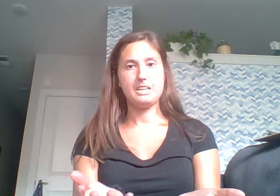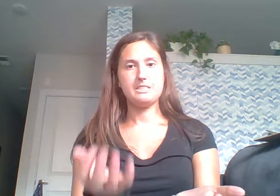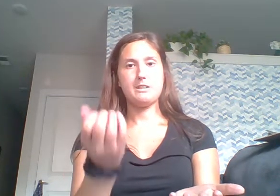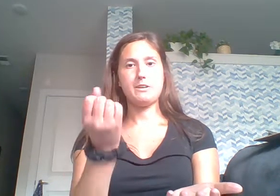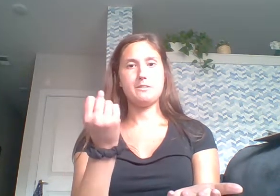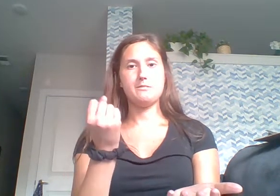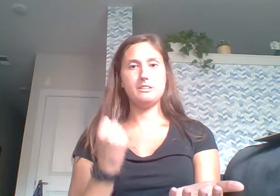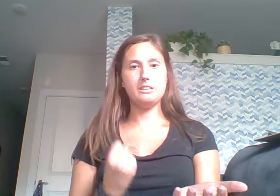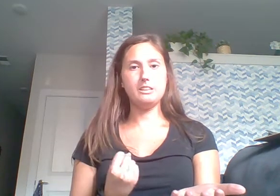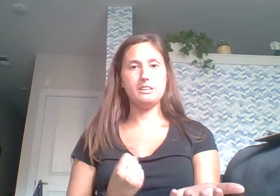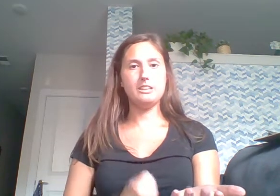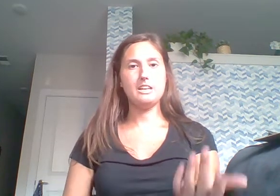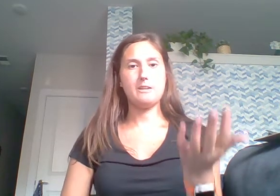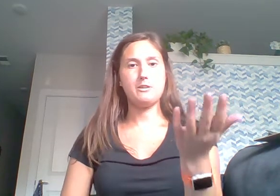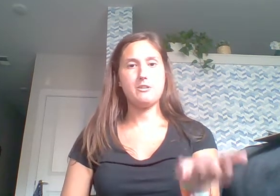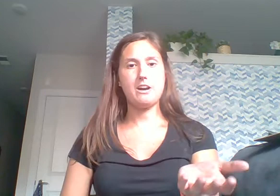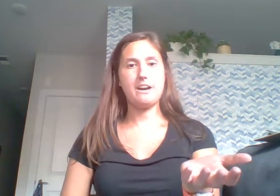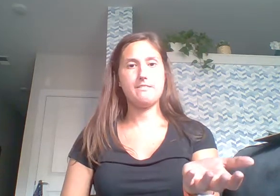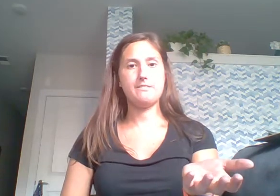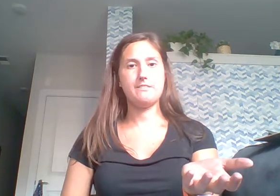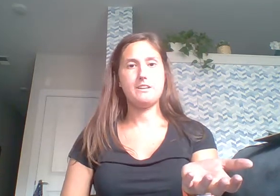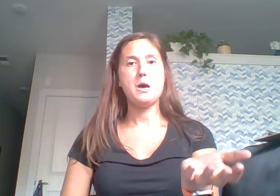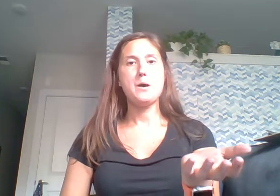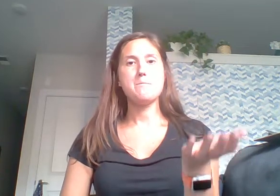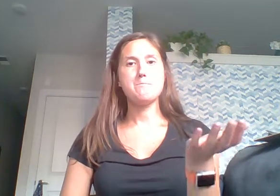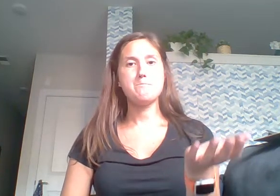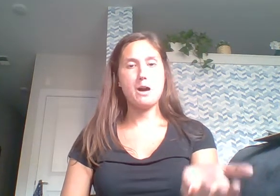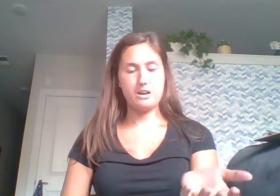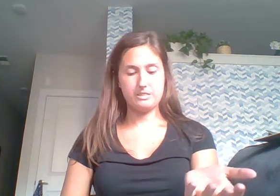Take away the ur. And what do you have? Pot.